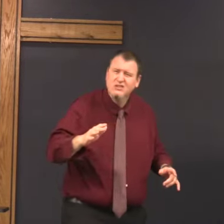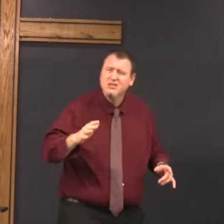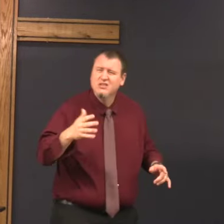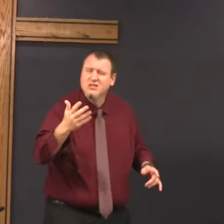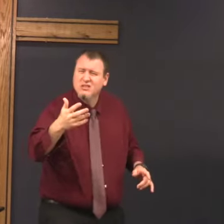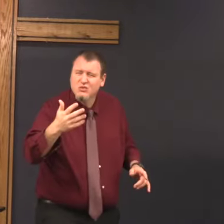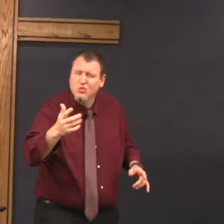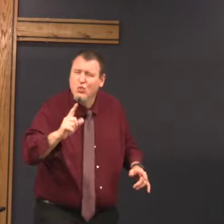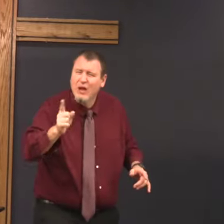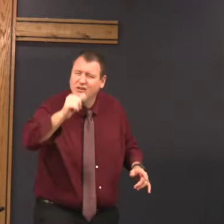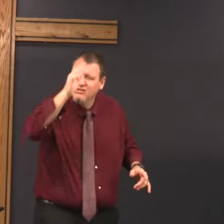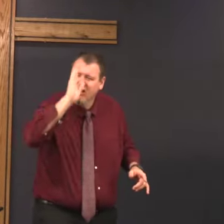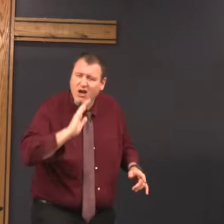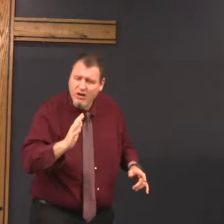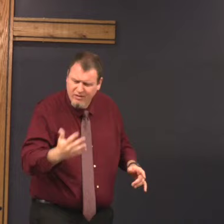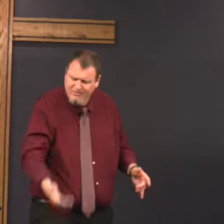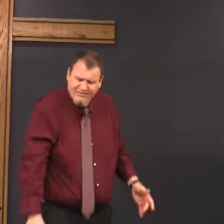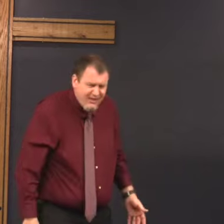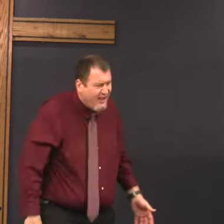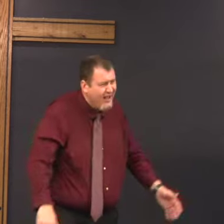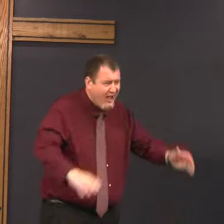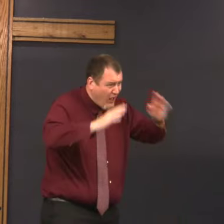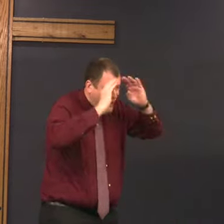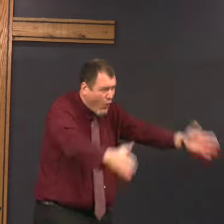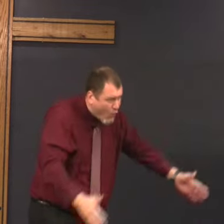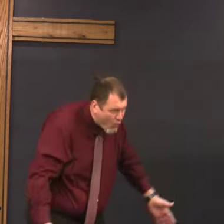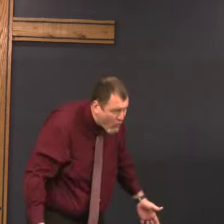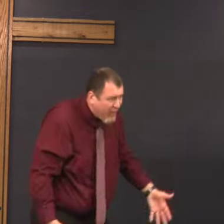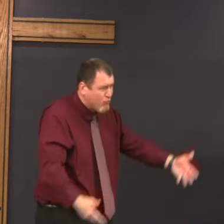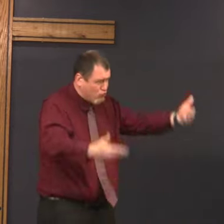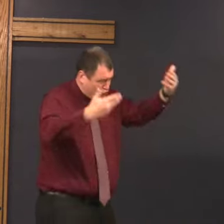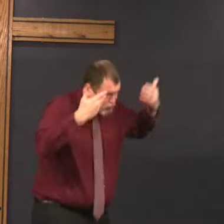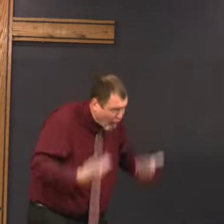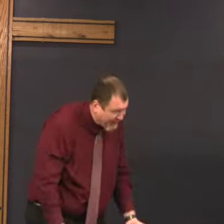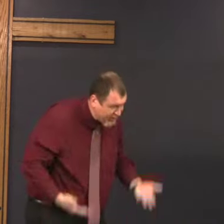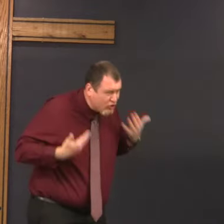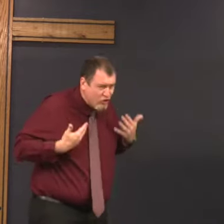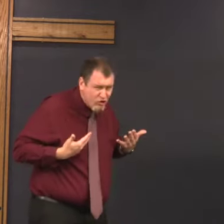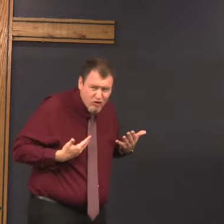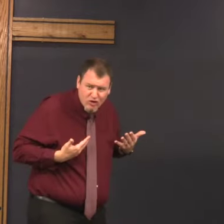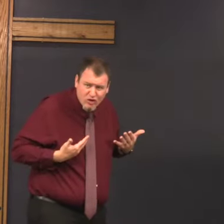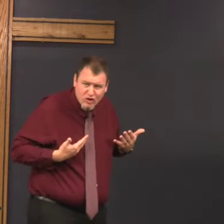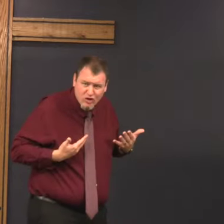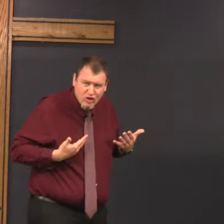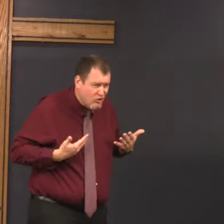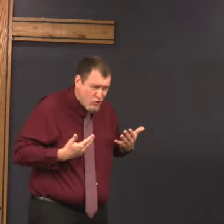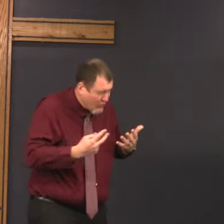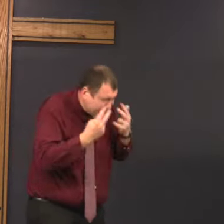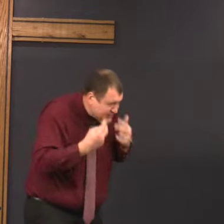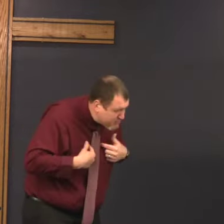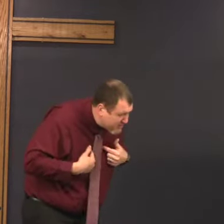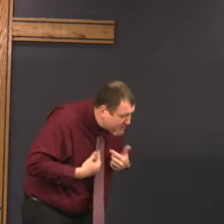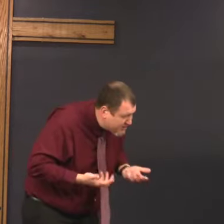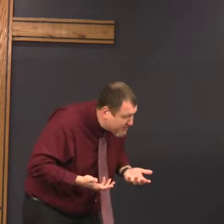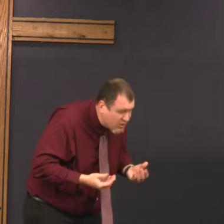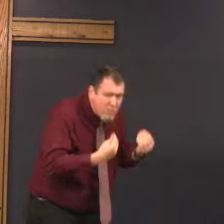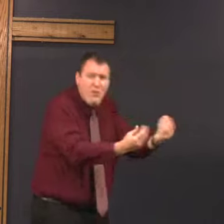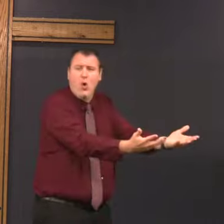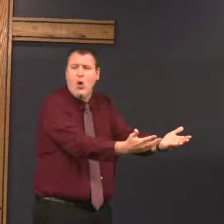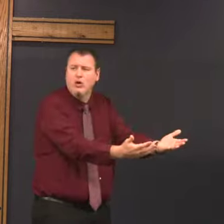says, where's God? Jesus says, hello, it's me. Have you seen